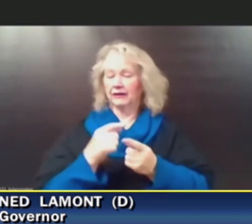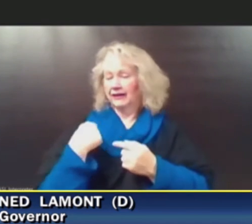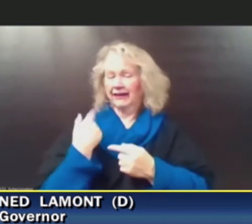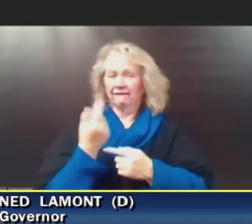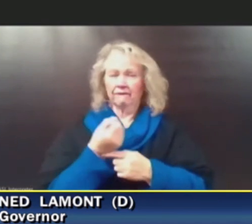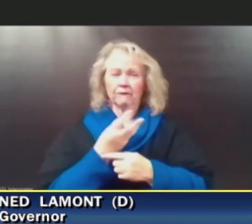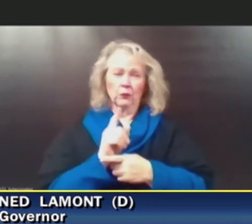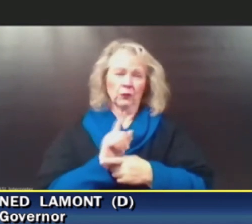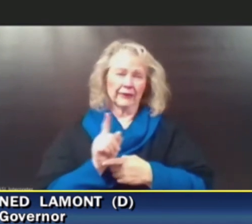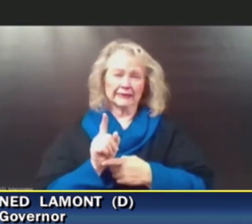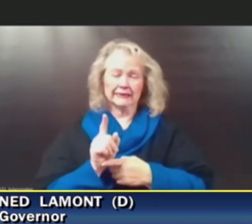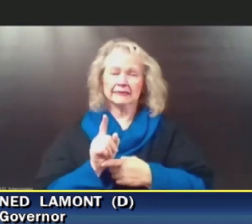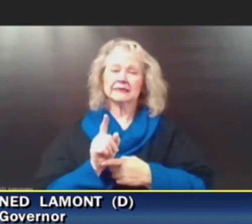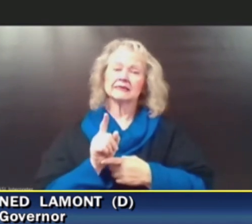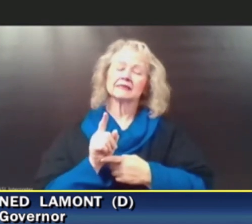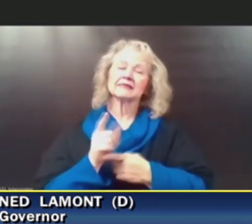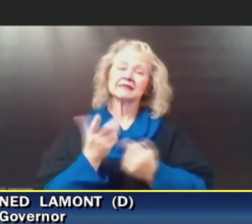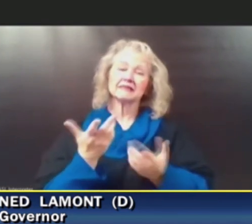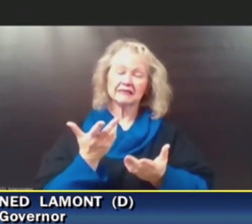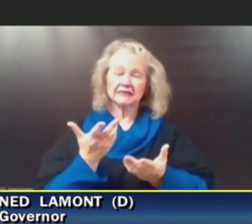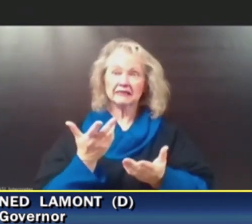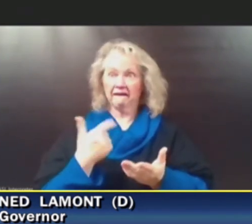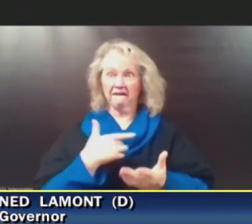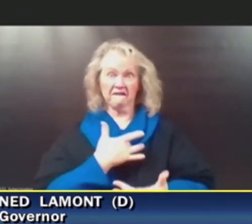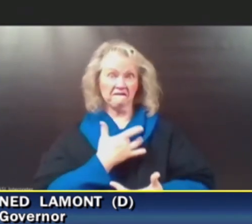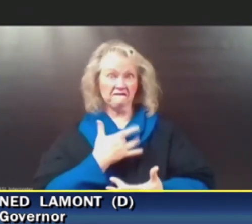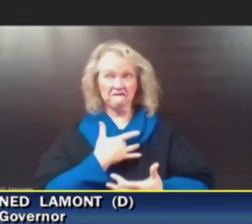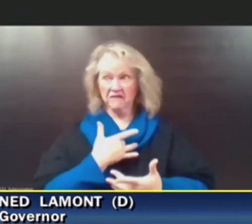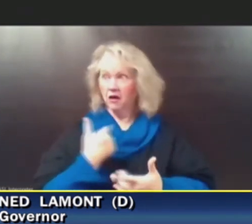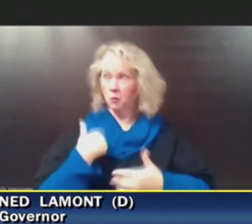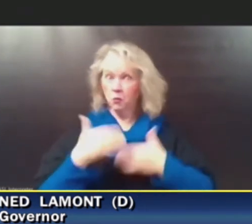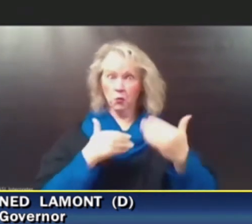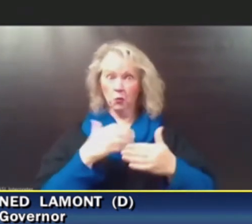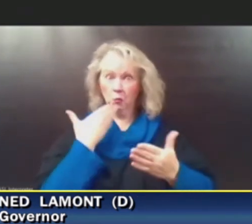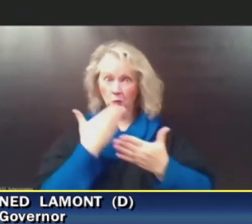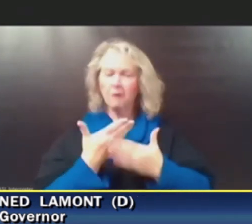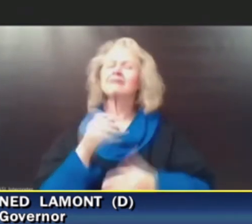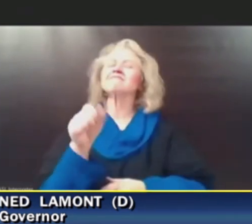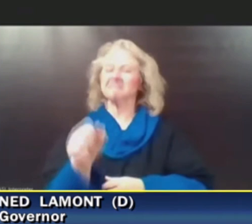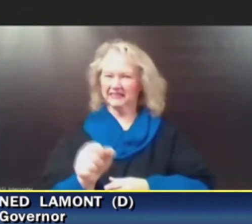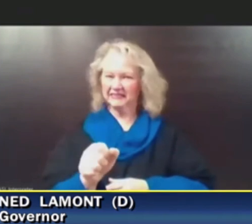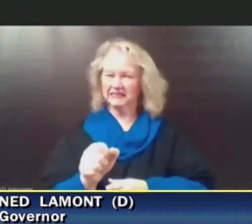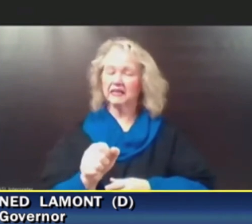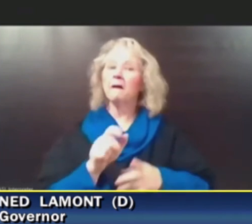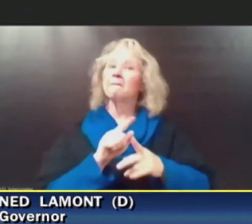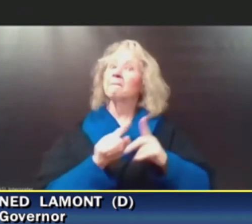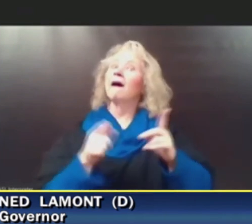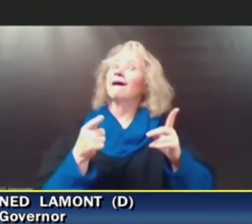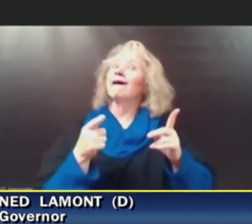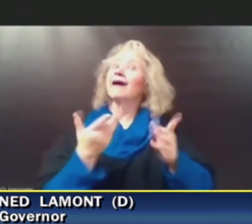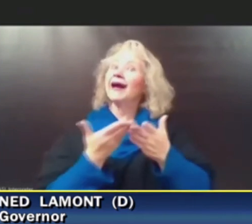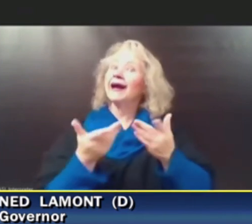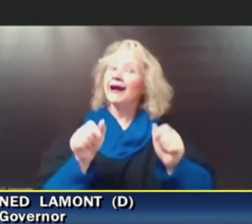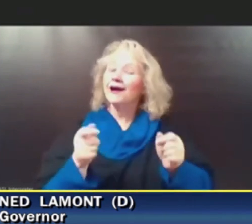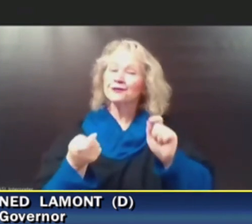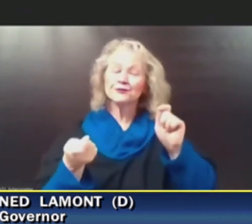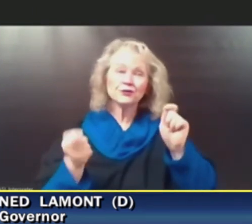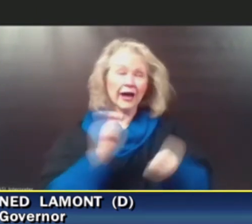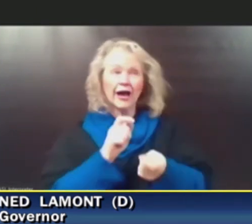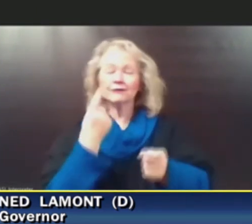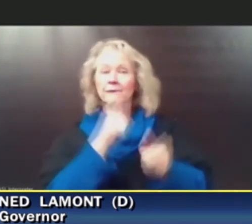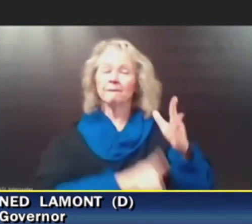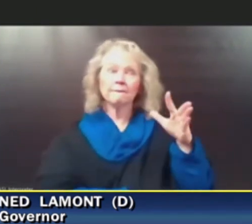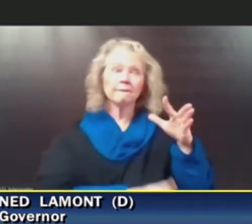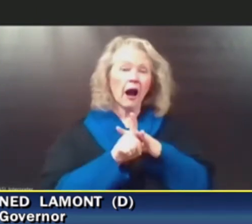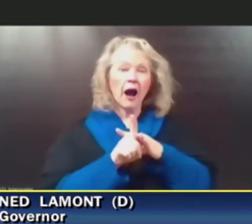weeks. Does that give me comfort that we're headed in the right direction? Yes. Does that also mean it couldn't change with another variant coming along? Then